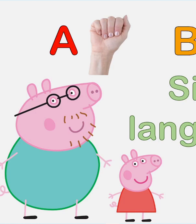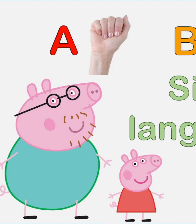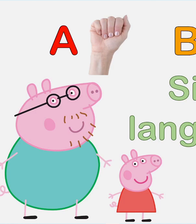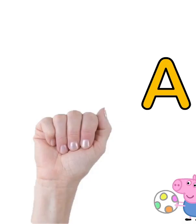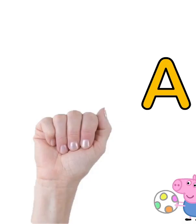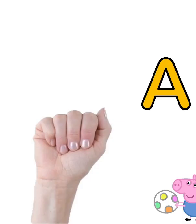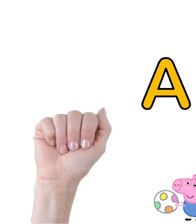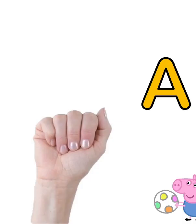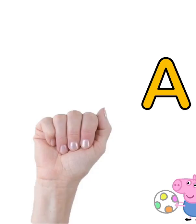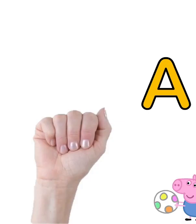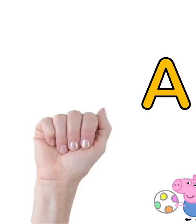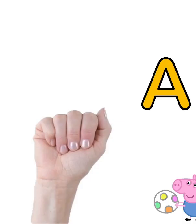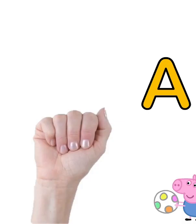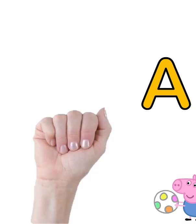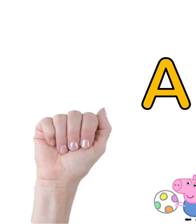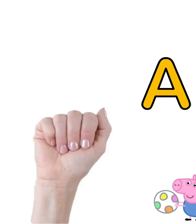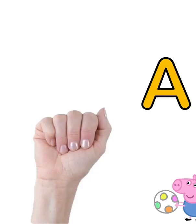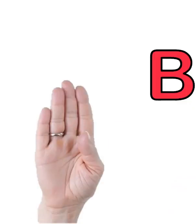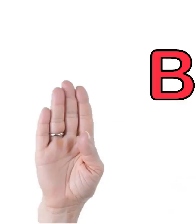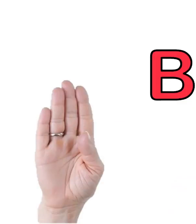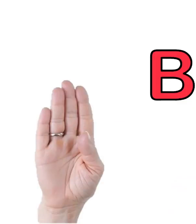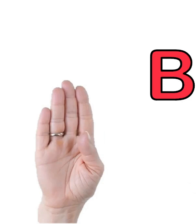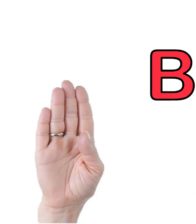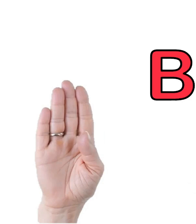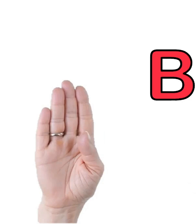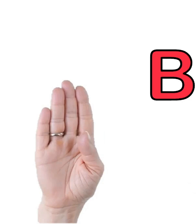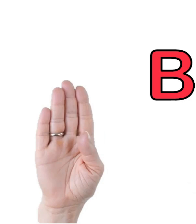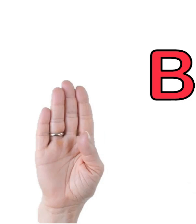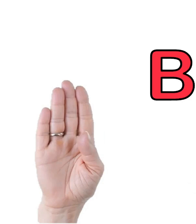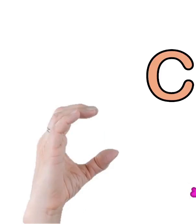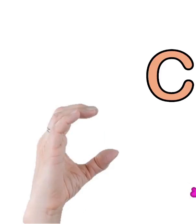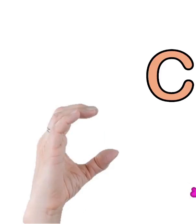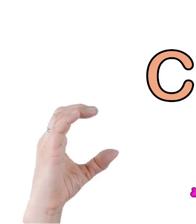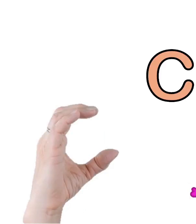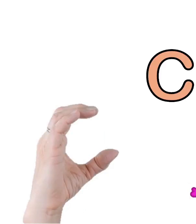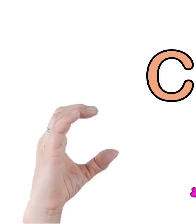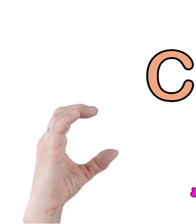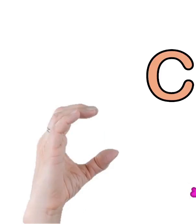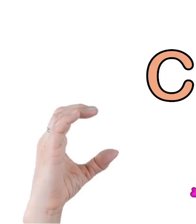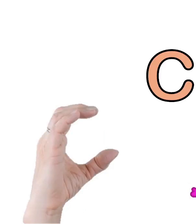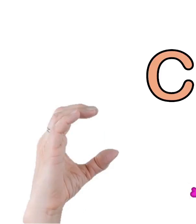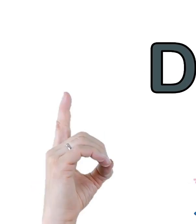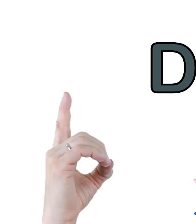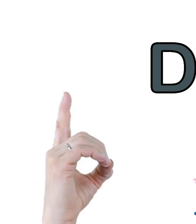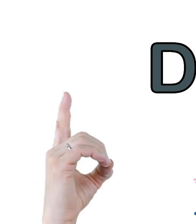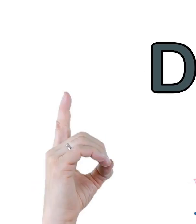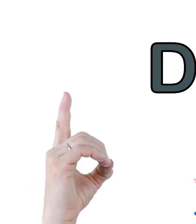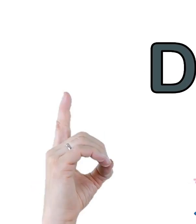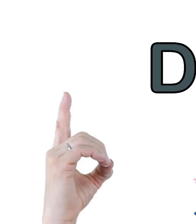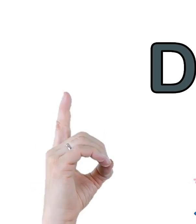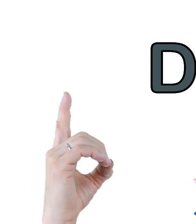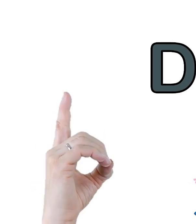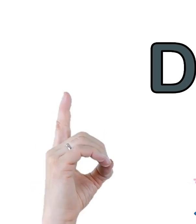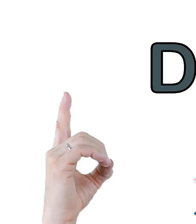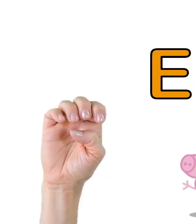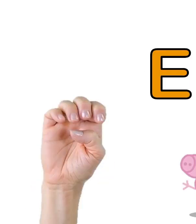A, B, C, C, E,